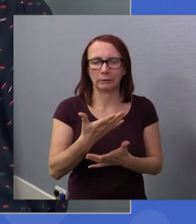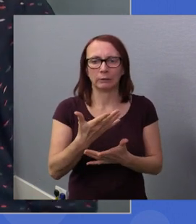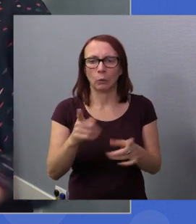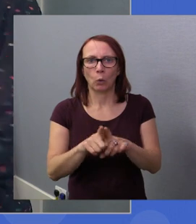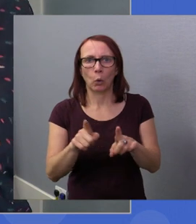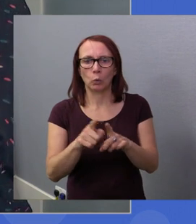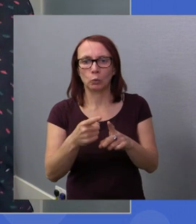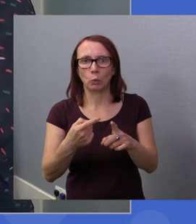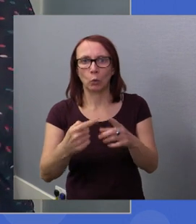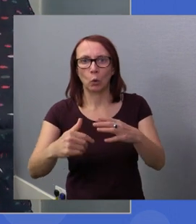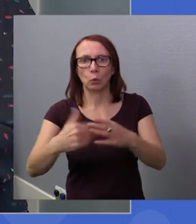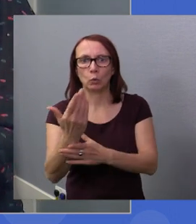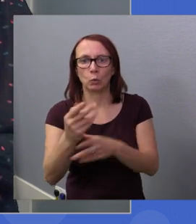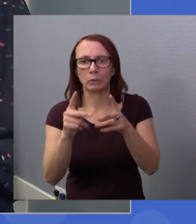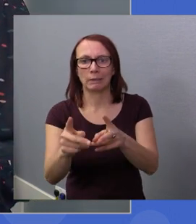system.